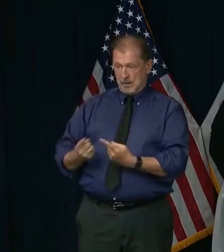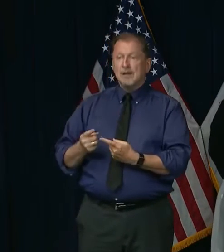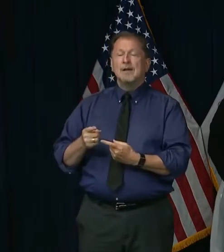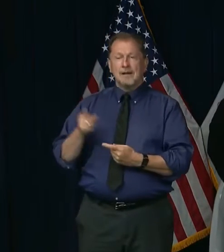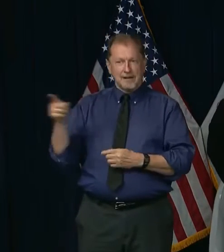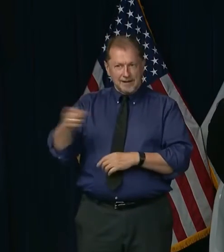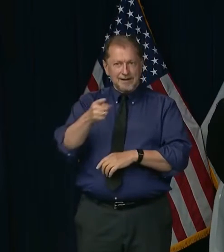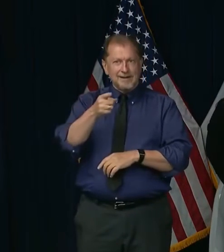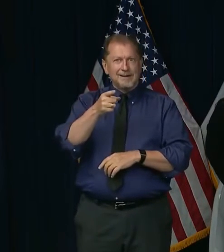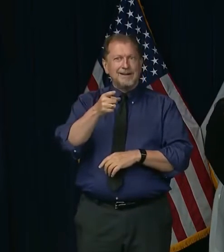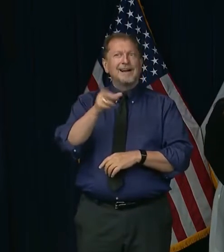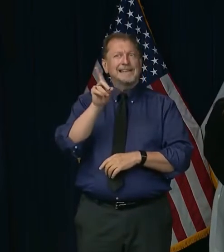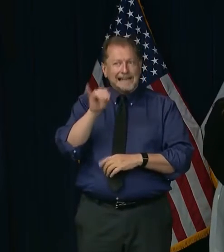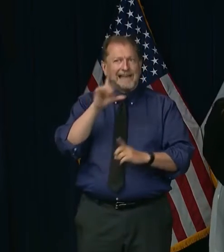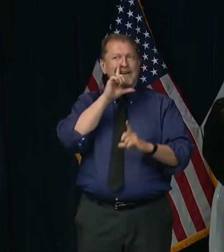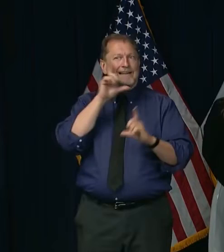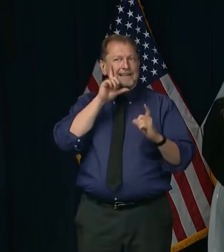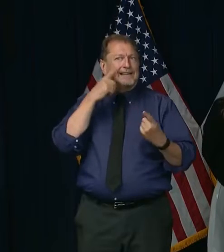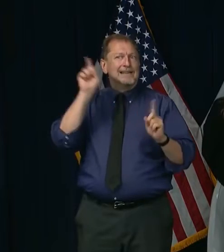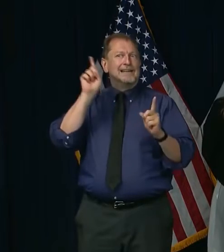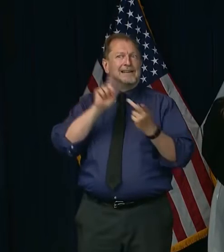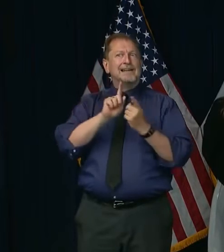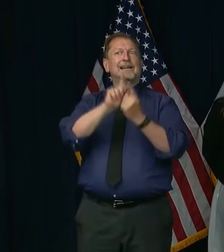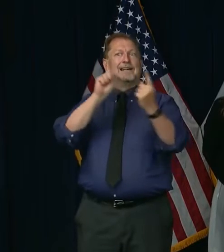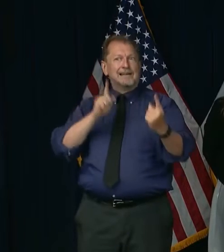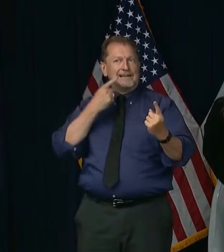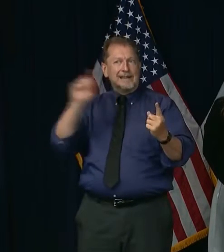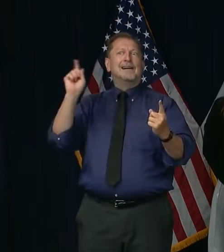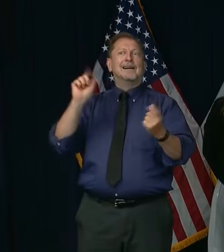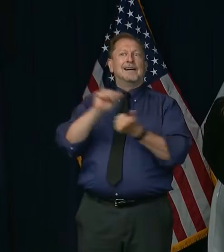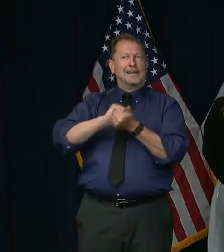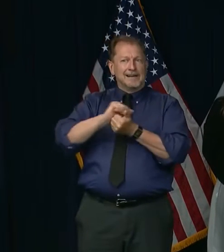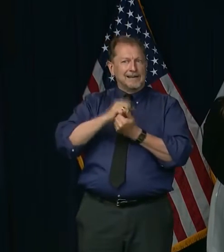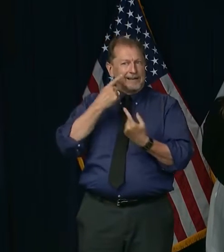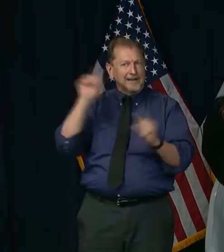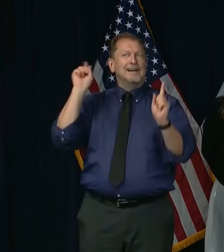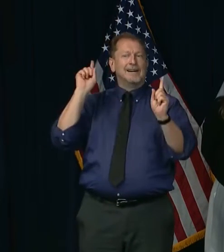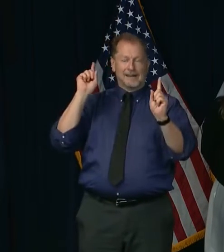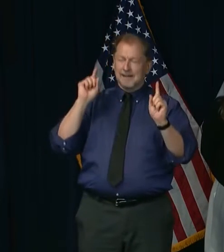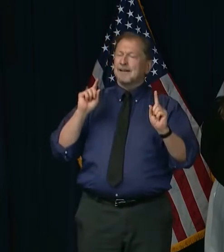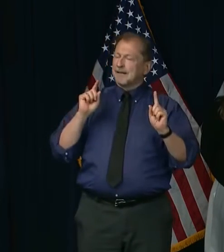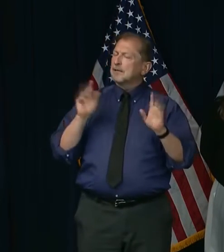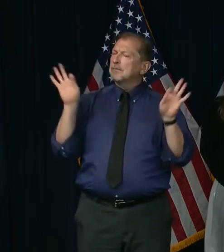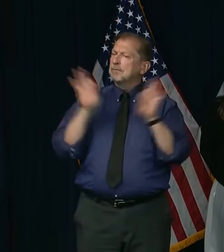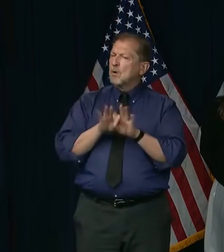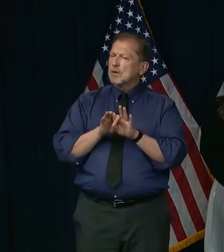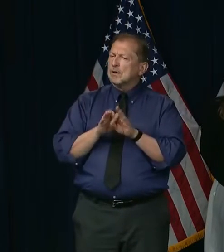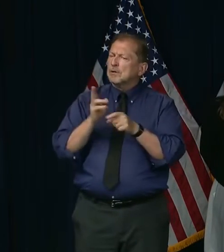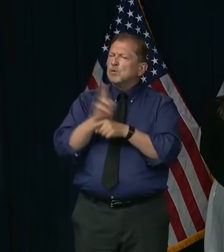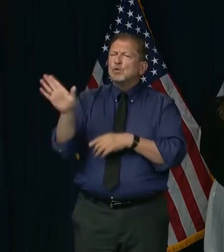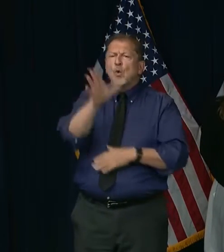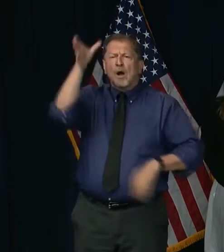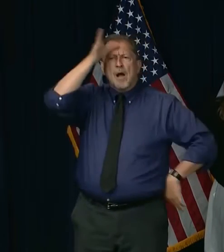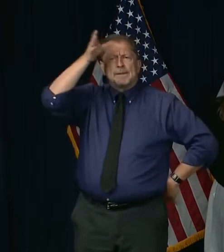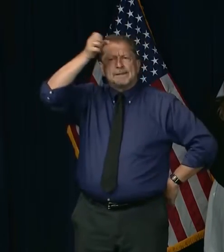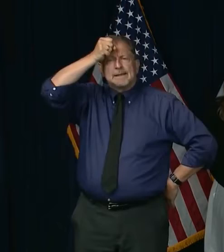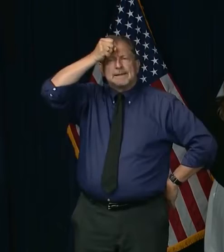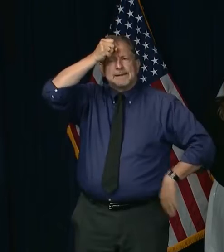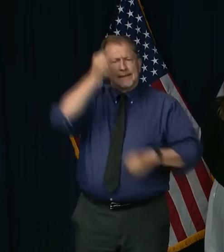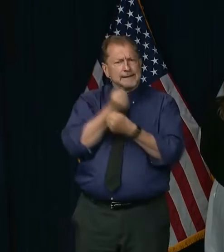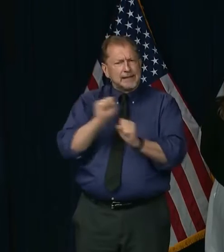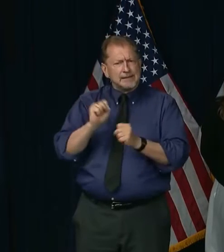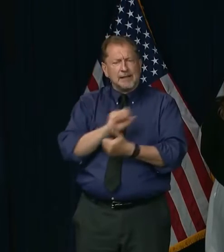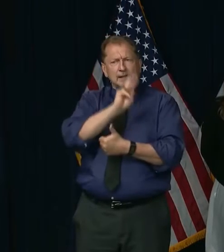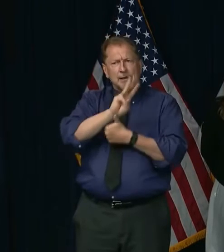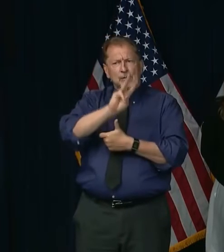difference is you and your behavior. So please, let's continue to use our common sense. Let's be safe. Let's use the